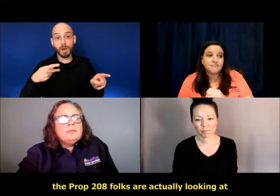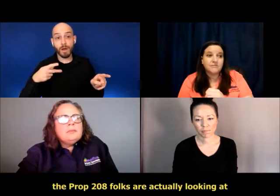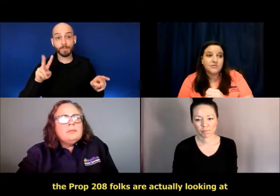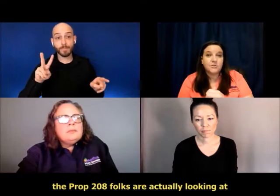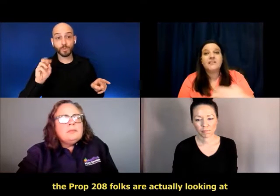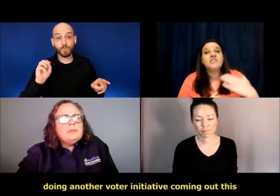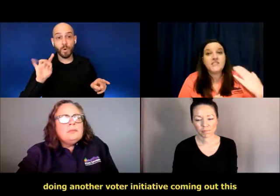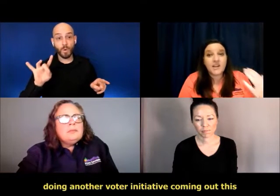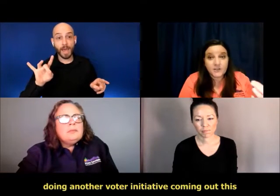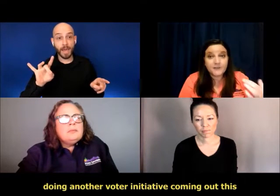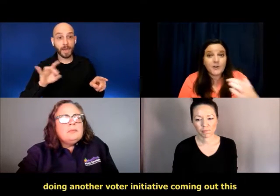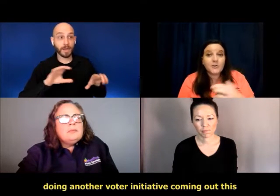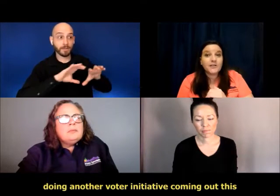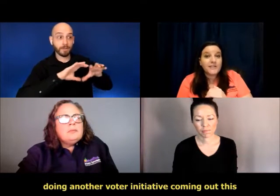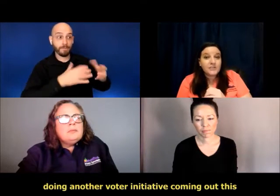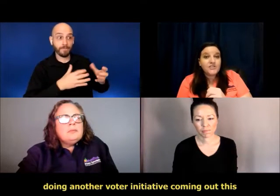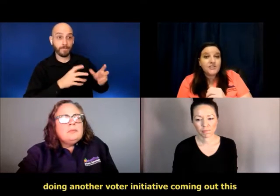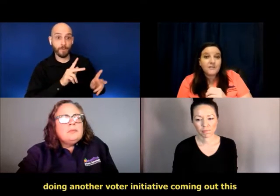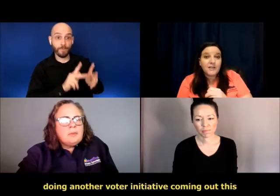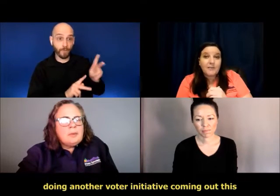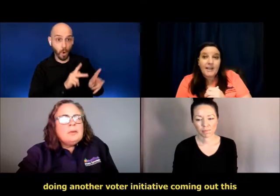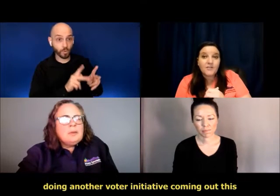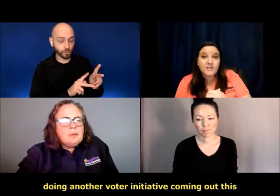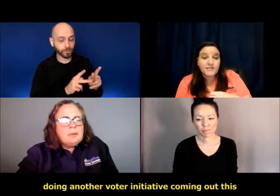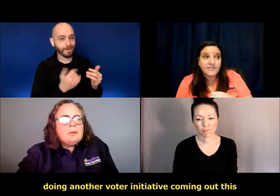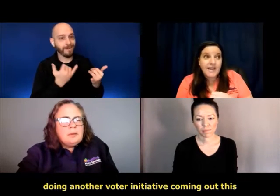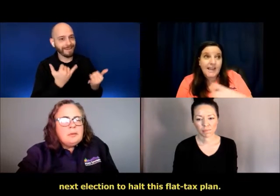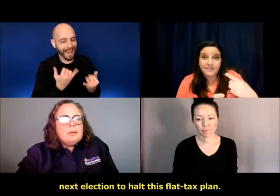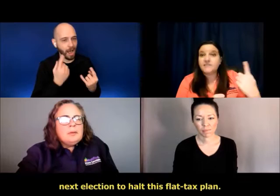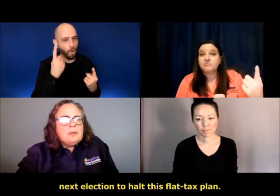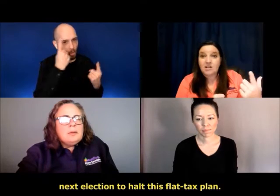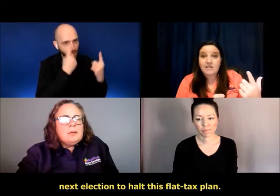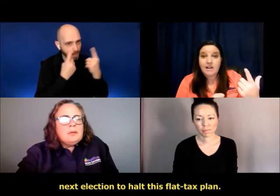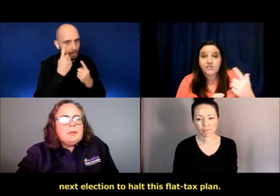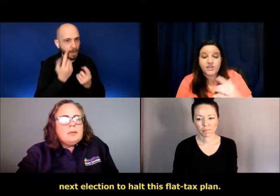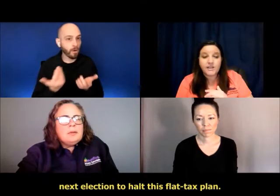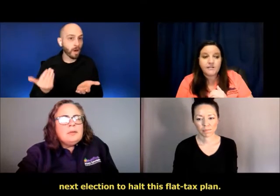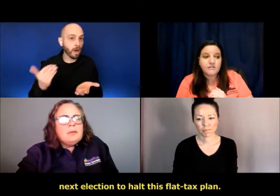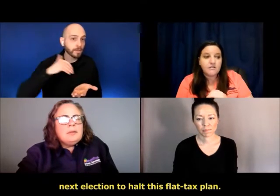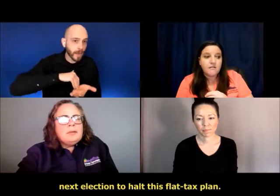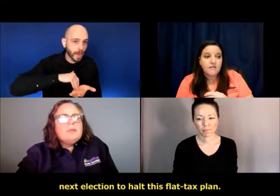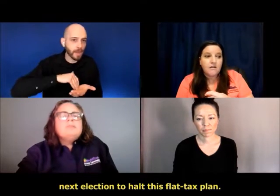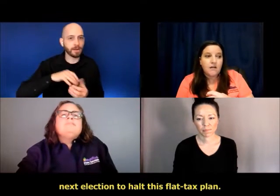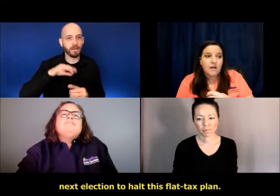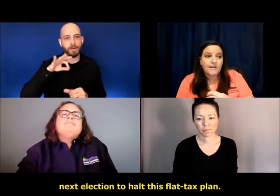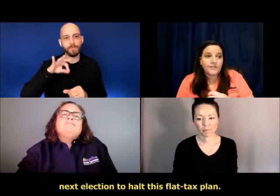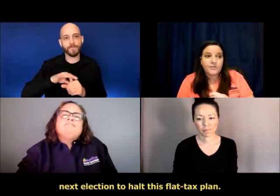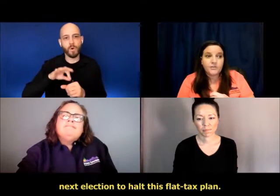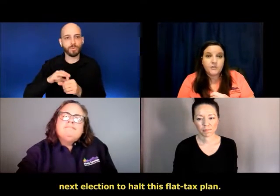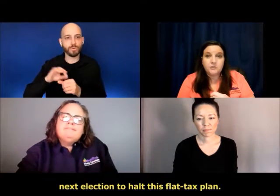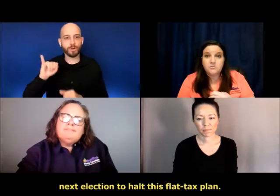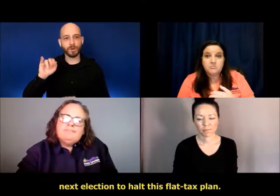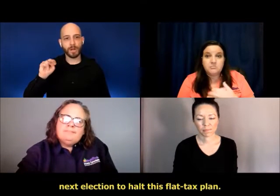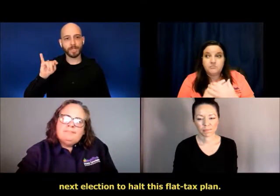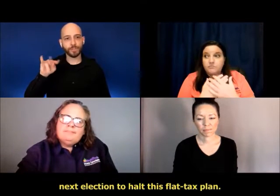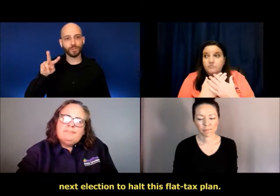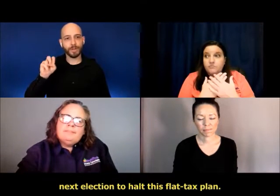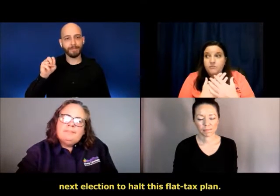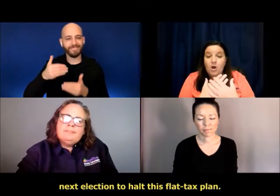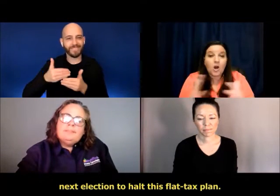doing another voter initiative coming out this next election, uh, to